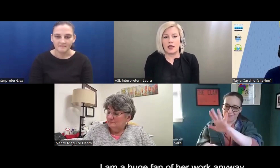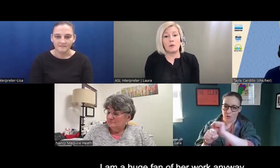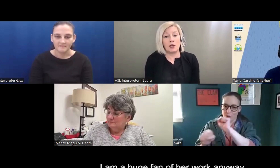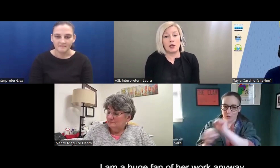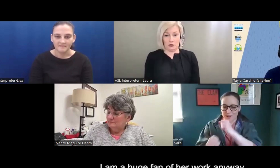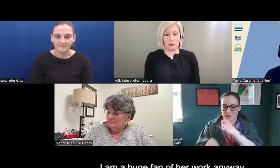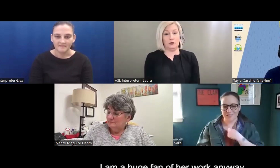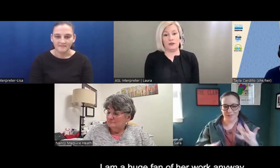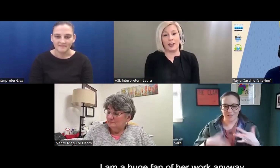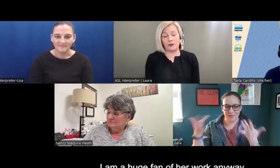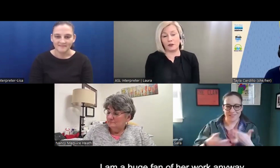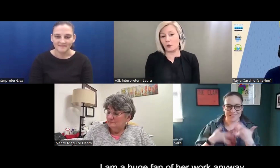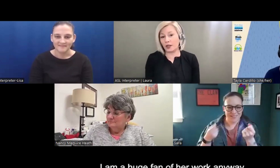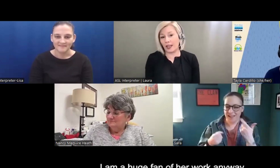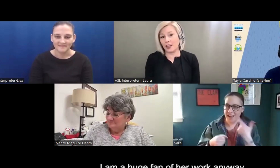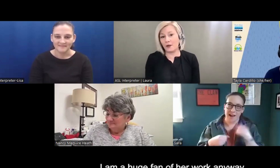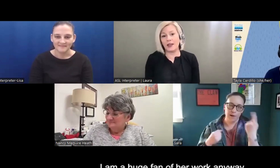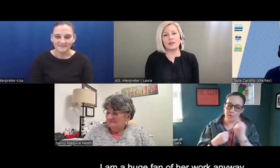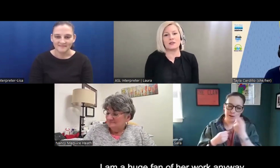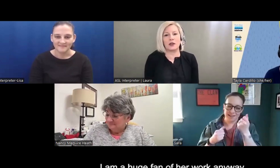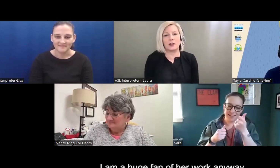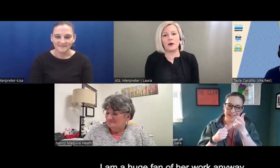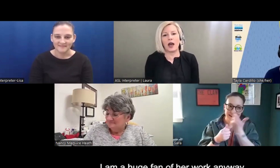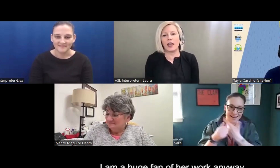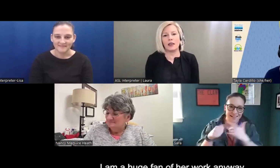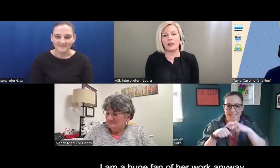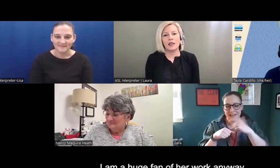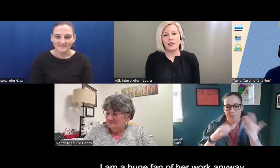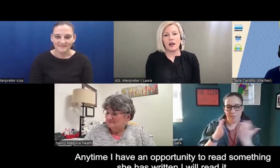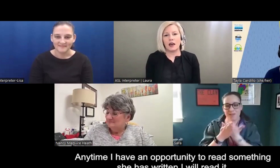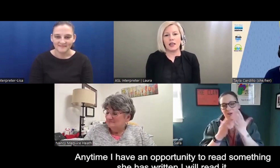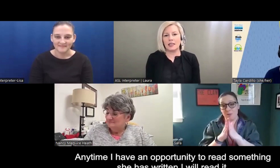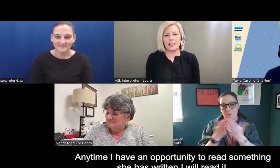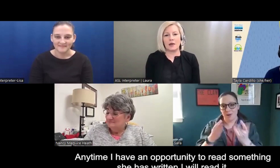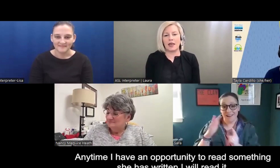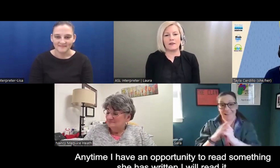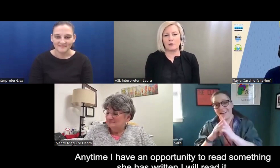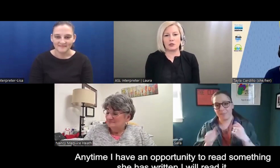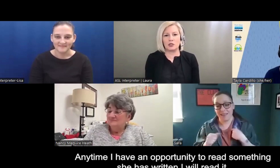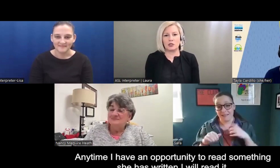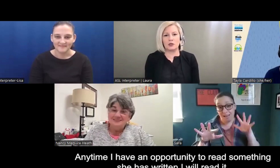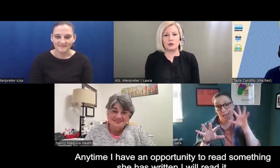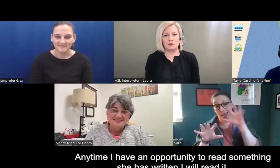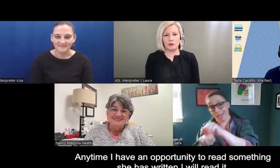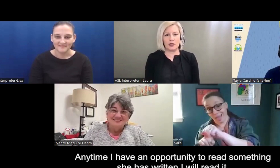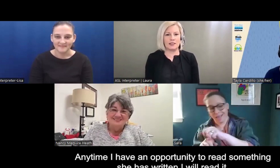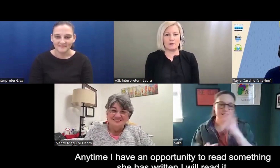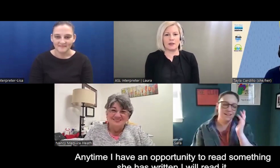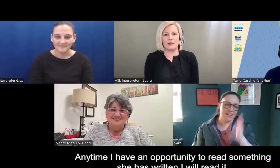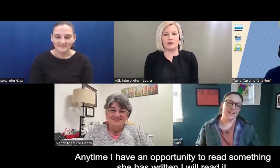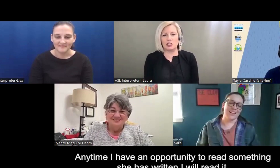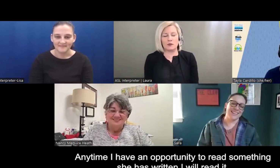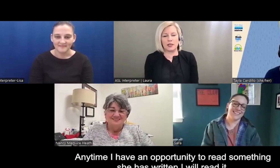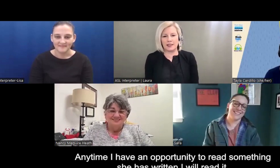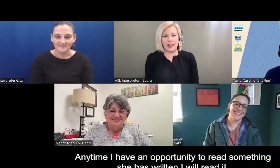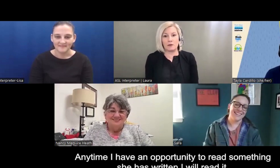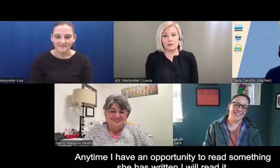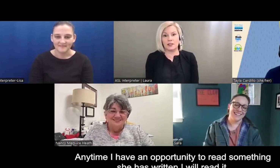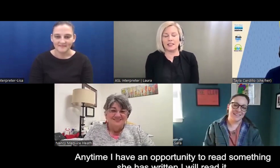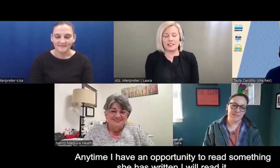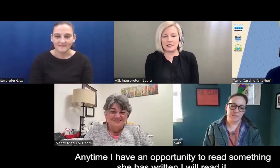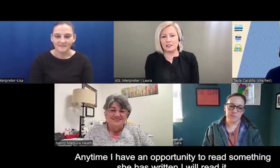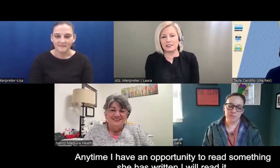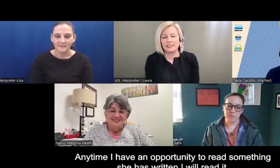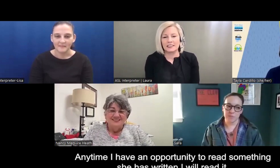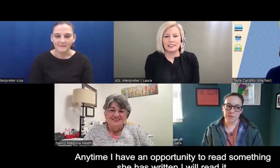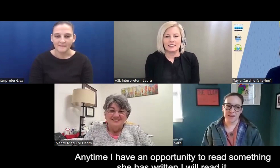And I'm a huge fan of her work anyway. So I, anytime I have an opportunity to read something else she's written, I'm going